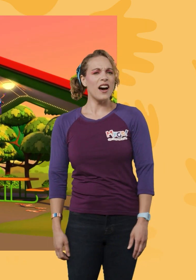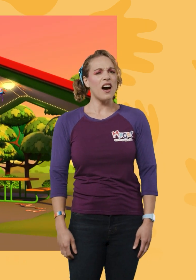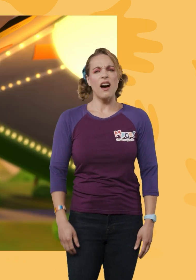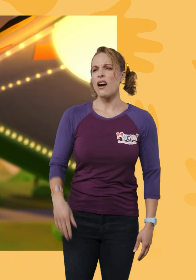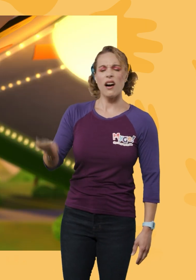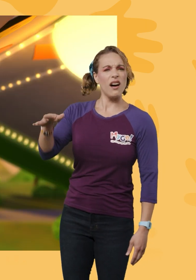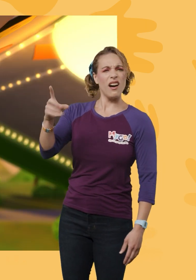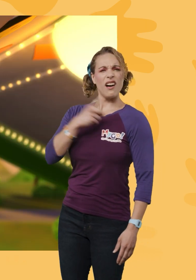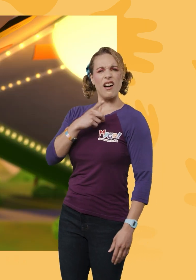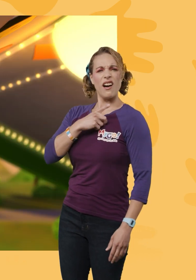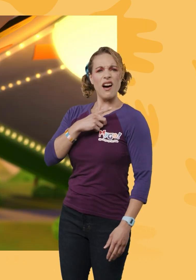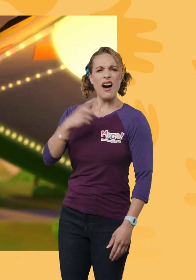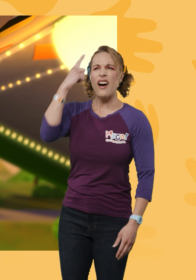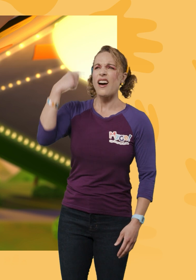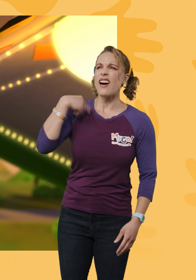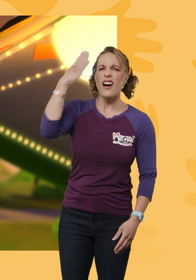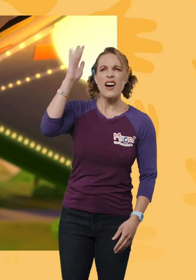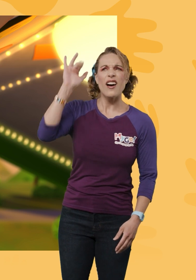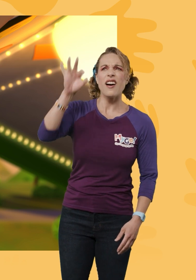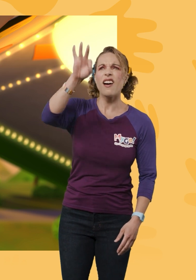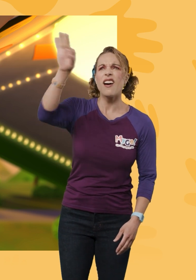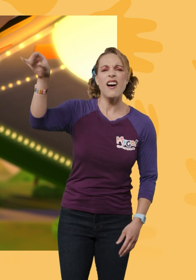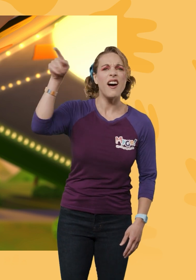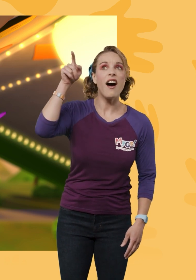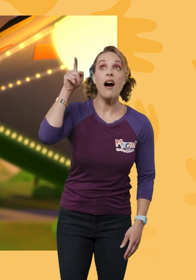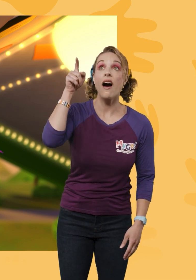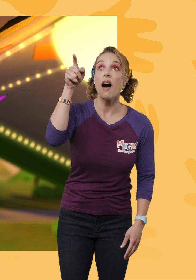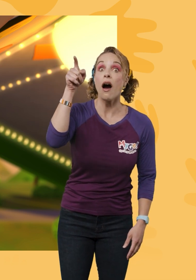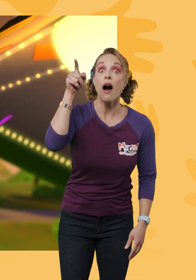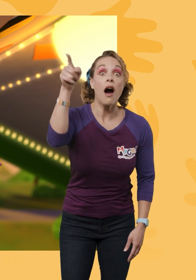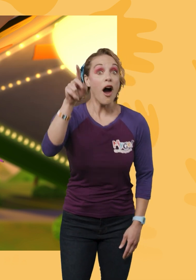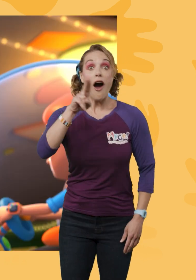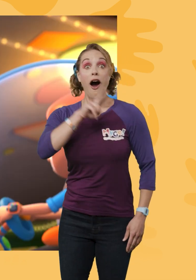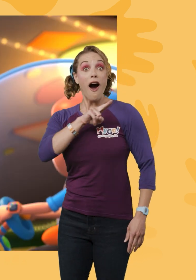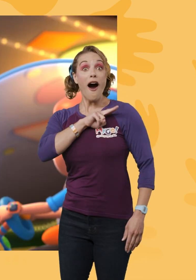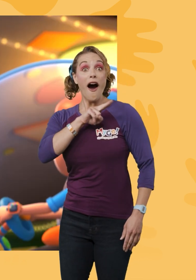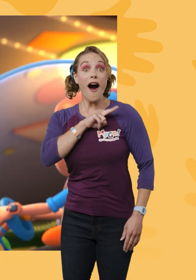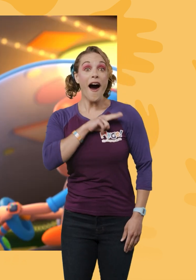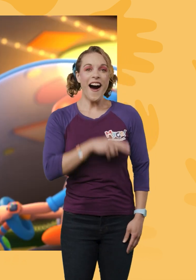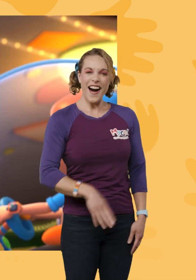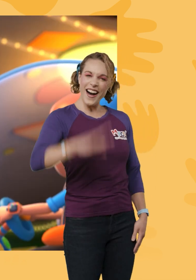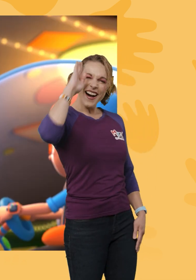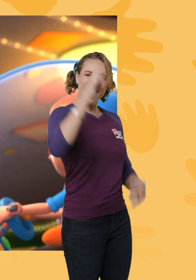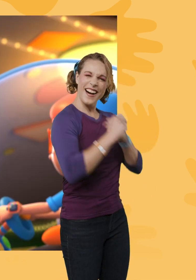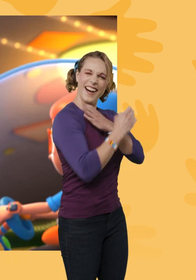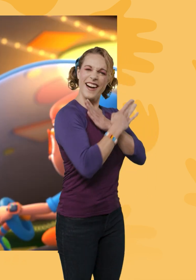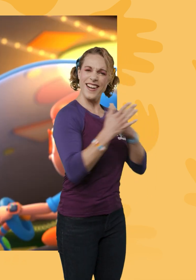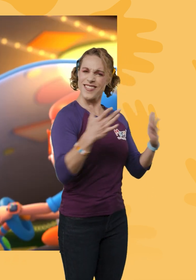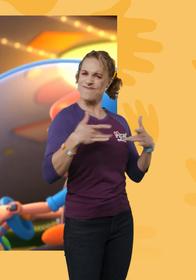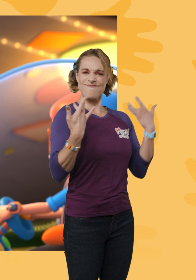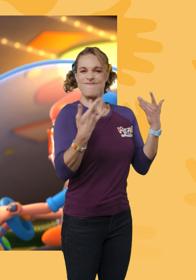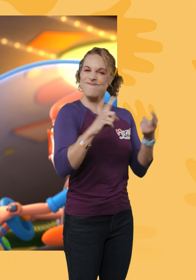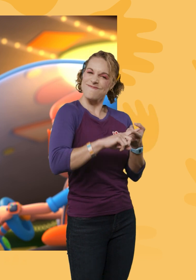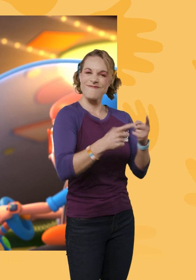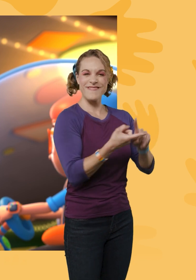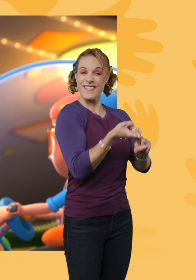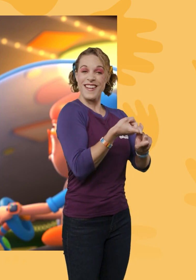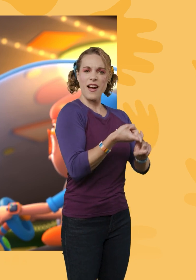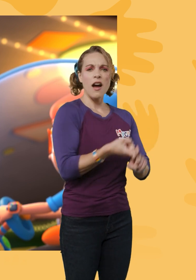Hey, Devo! I think I know that fly! It's Horace! Hi, Blippi! How's it going, pal?